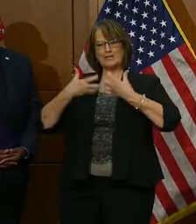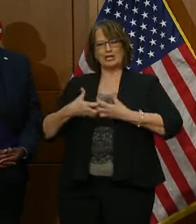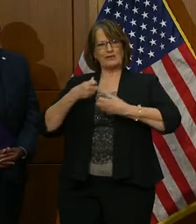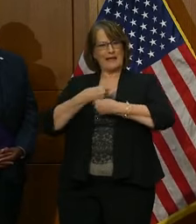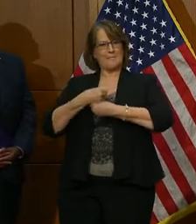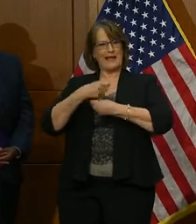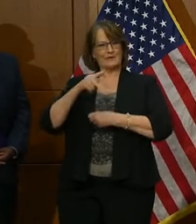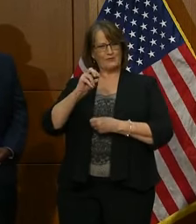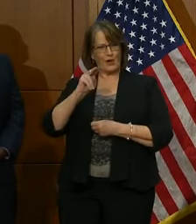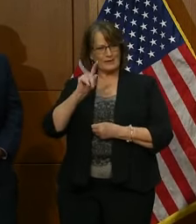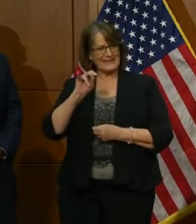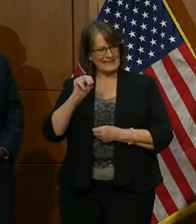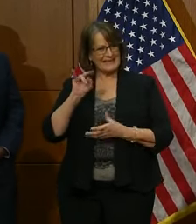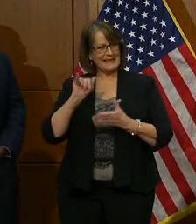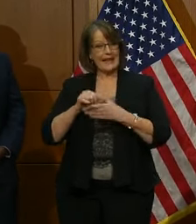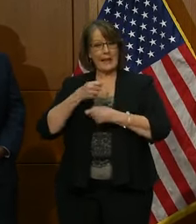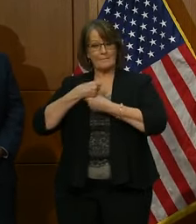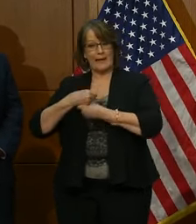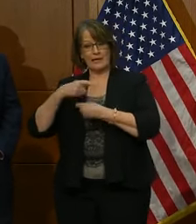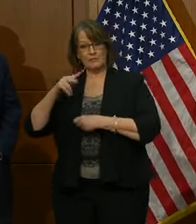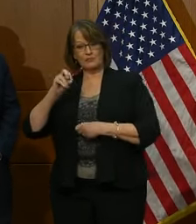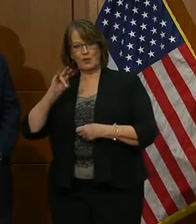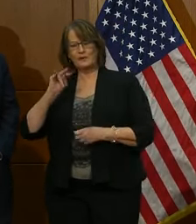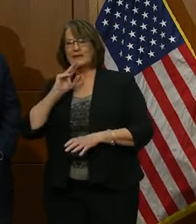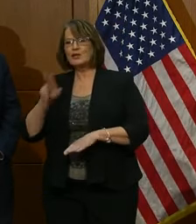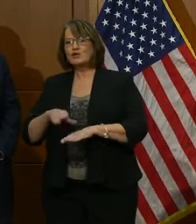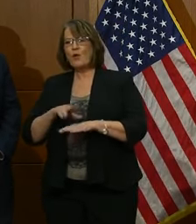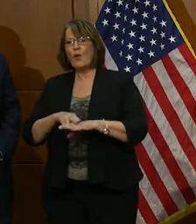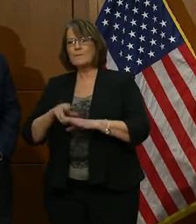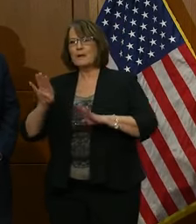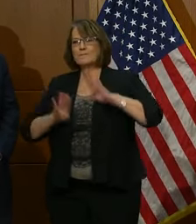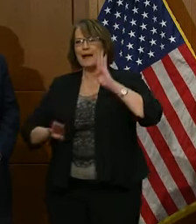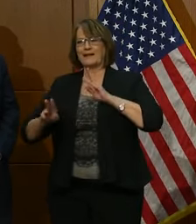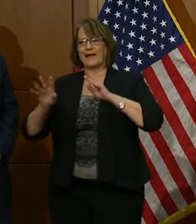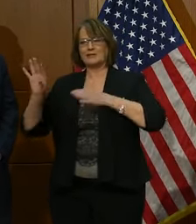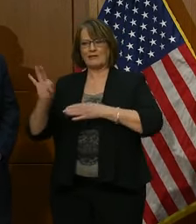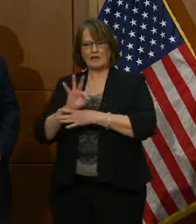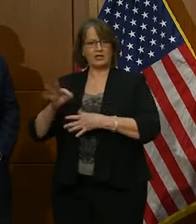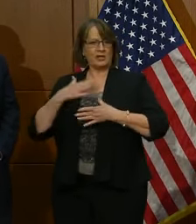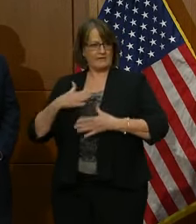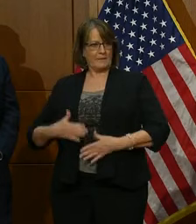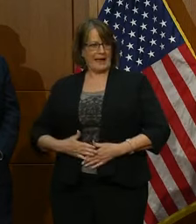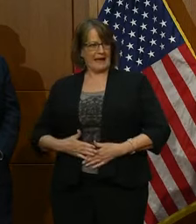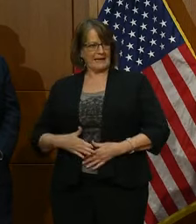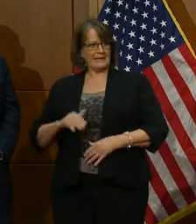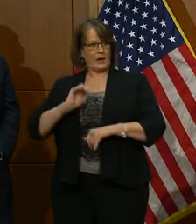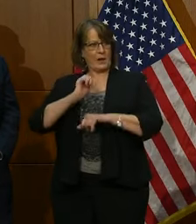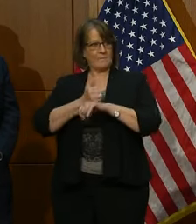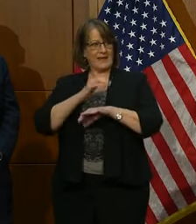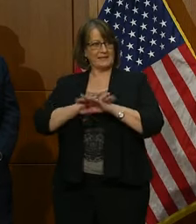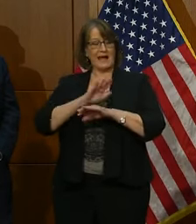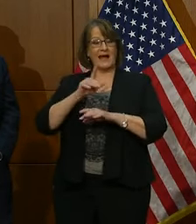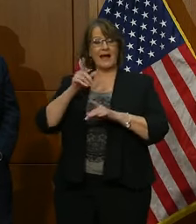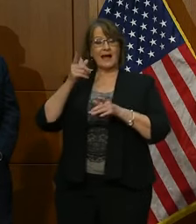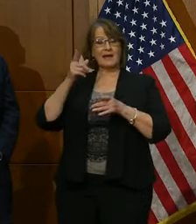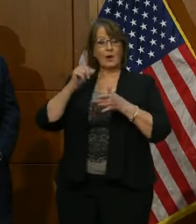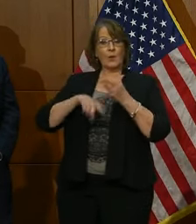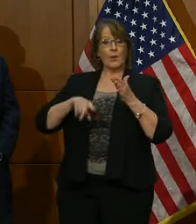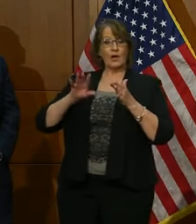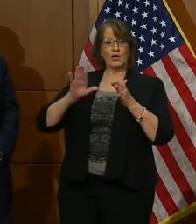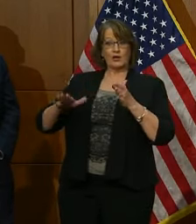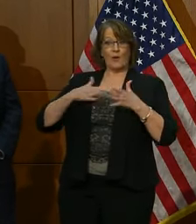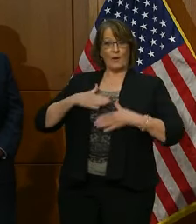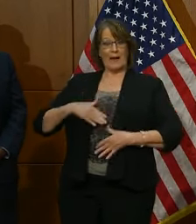protein is a normal biological function of your body. Based on the instructions that your body receives from this single